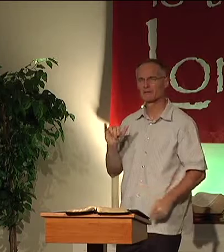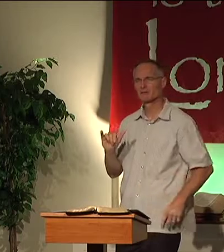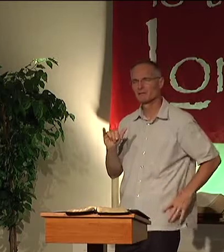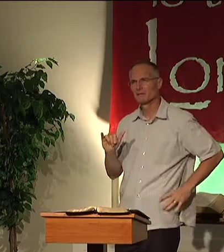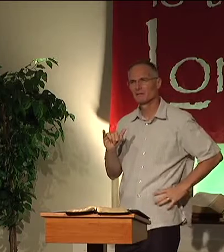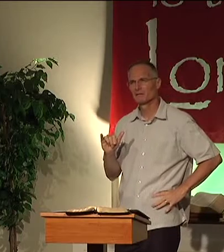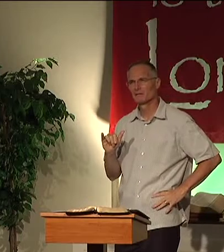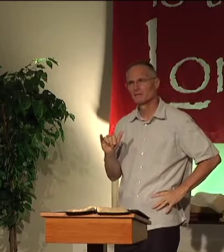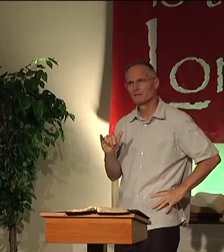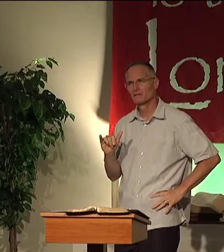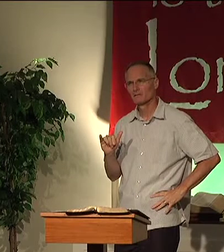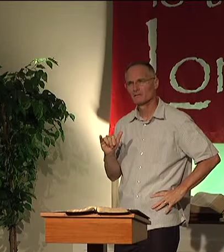now they're not being invited.